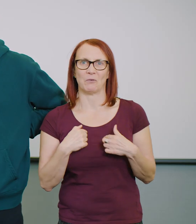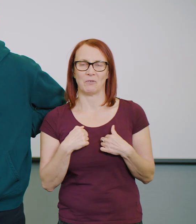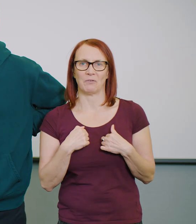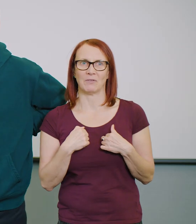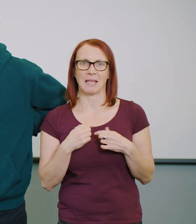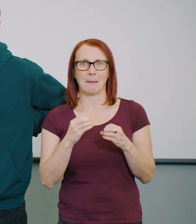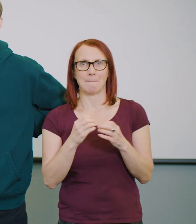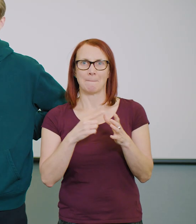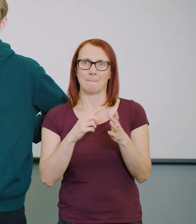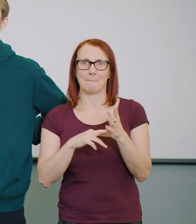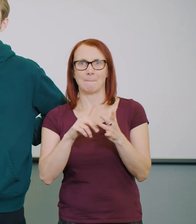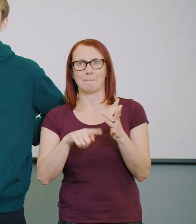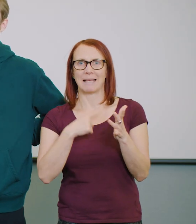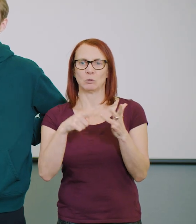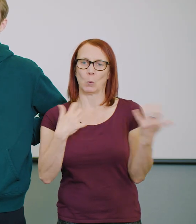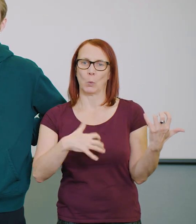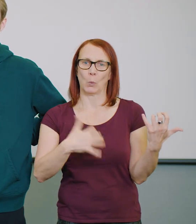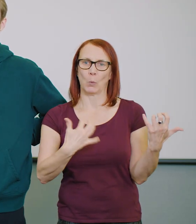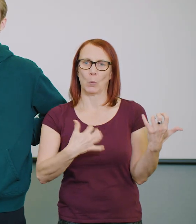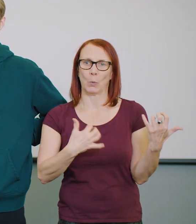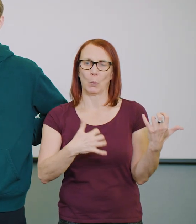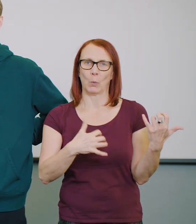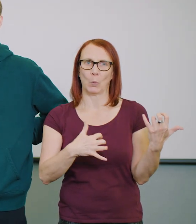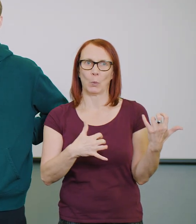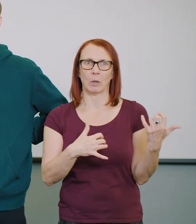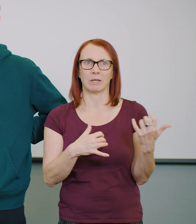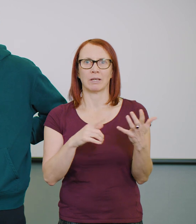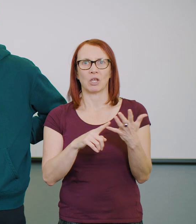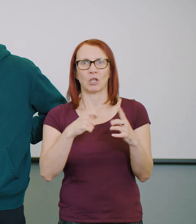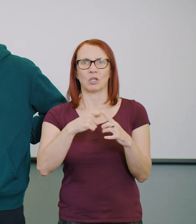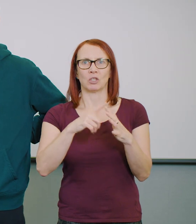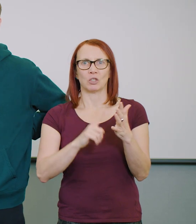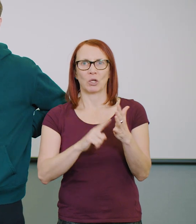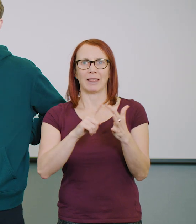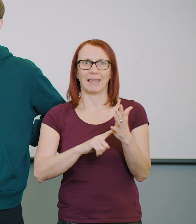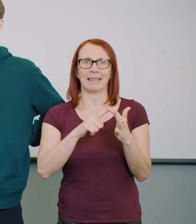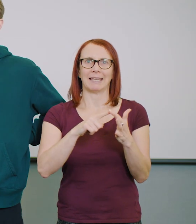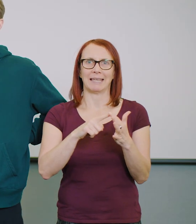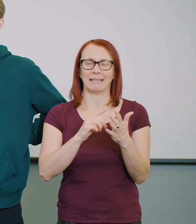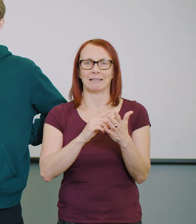Playing the banjo with a steel guitar, a ukulele and an auto harp.